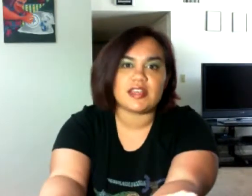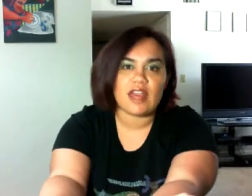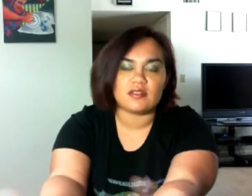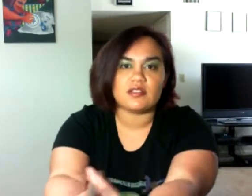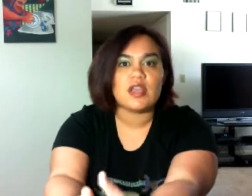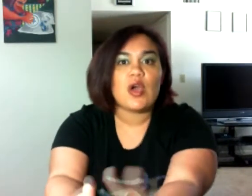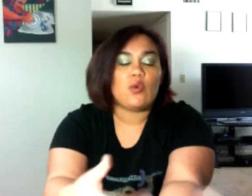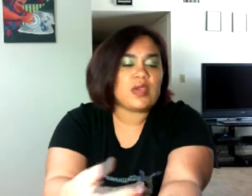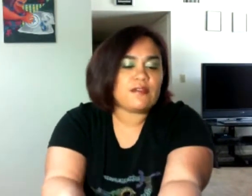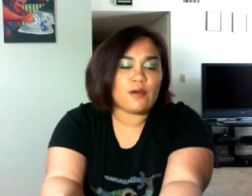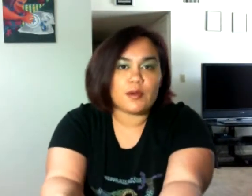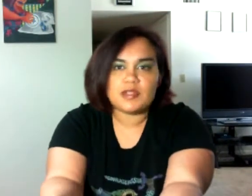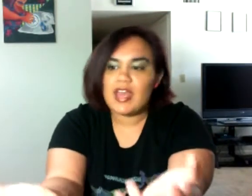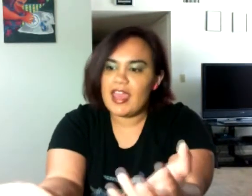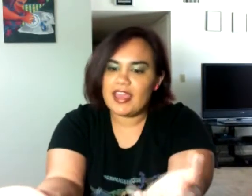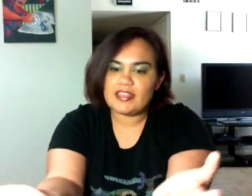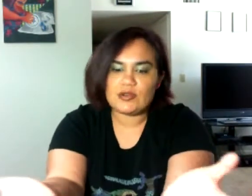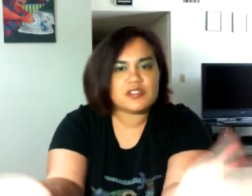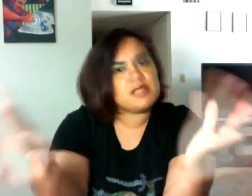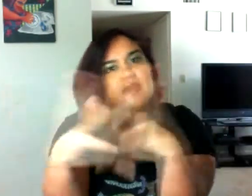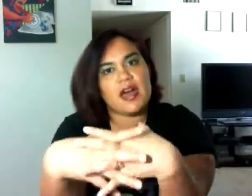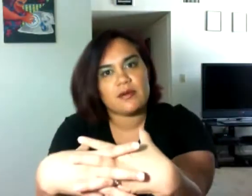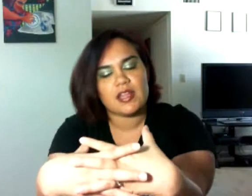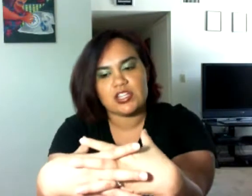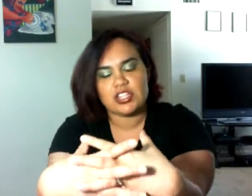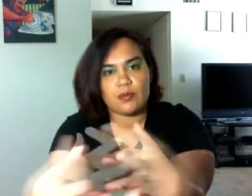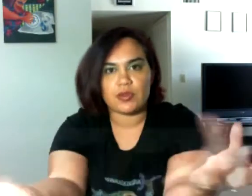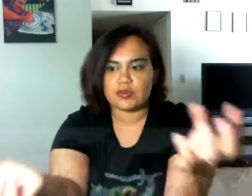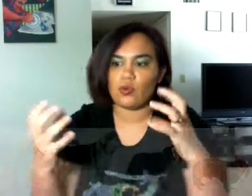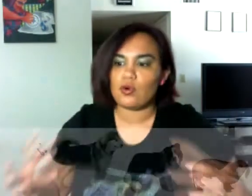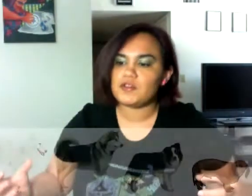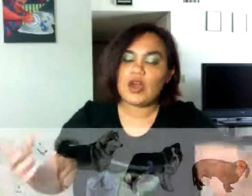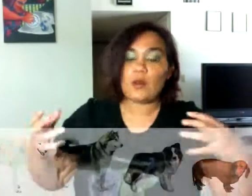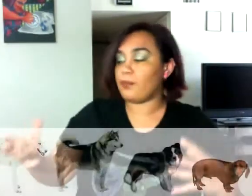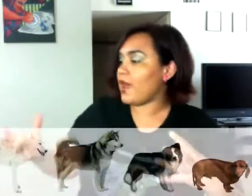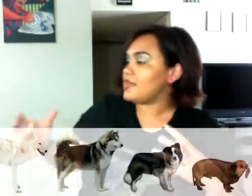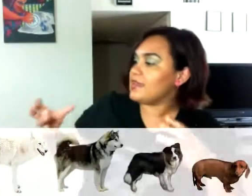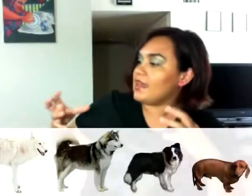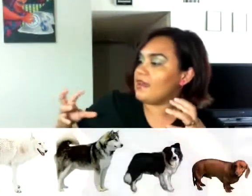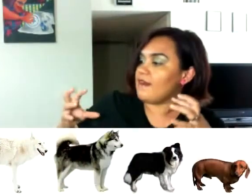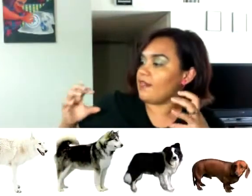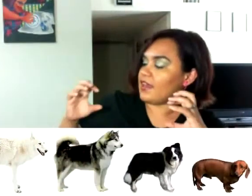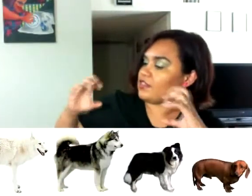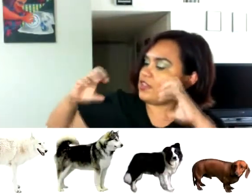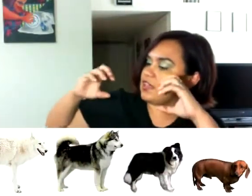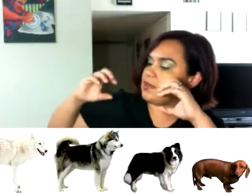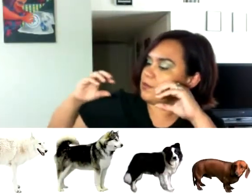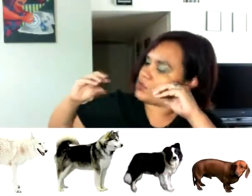gatherers, we formed a sort of symbiotic relationship with some wolves. We bred like the most